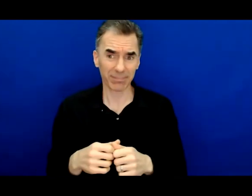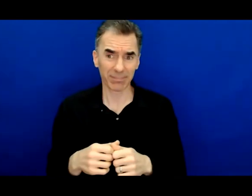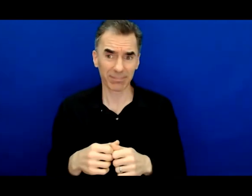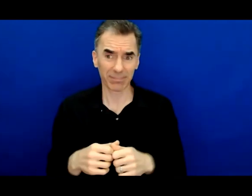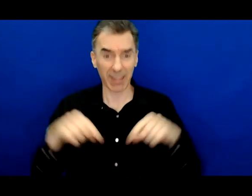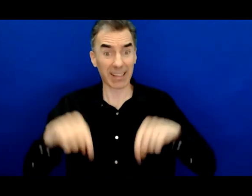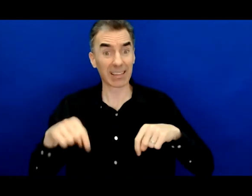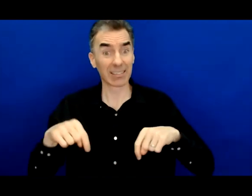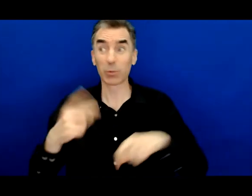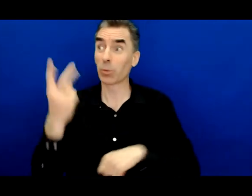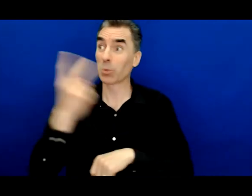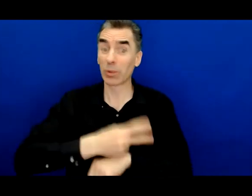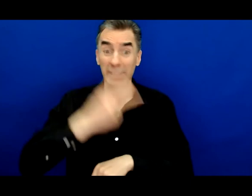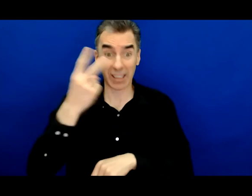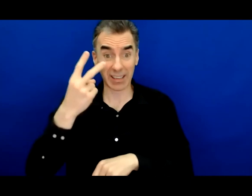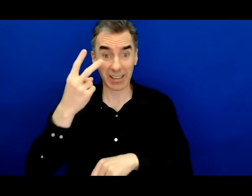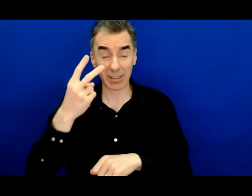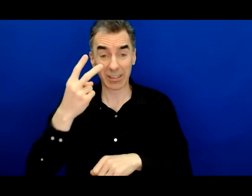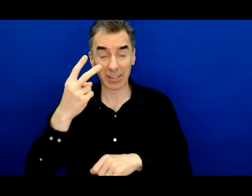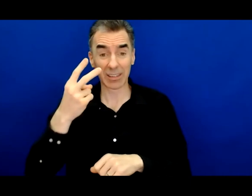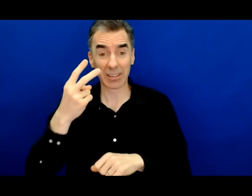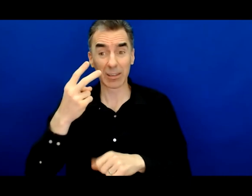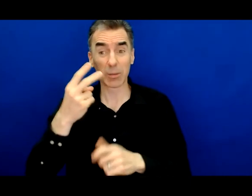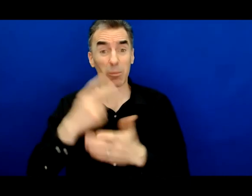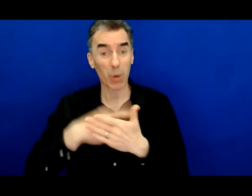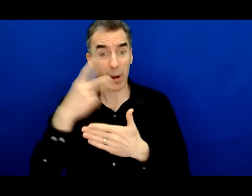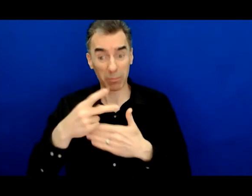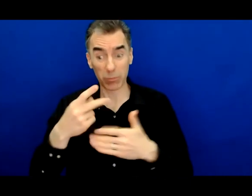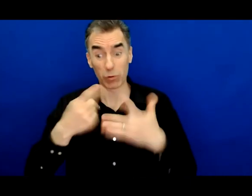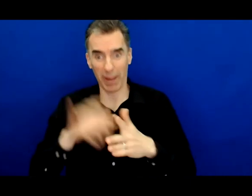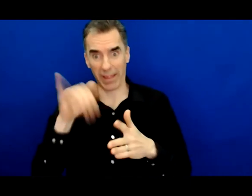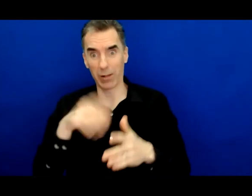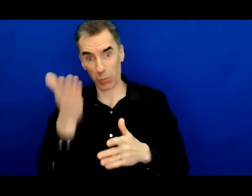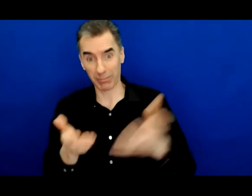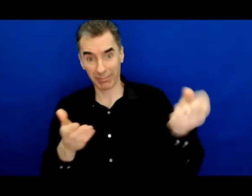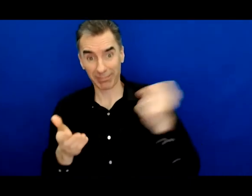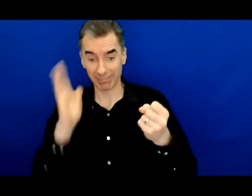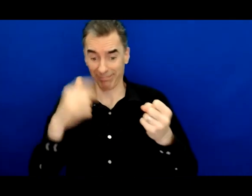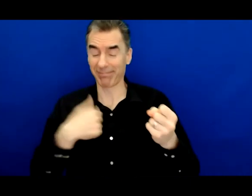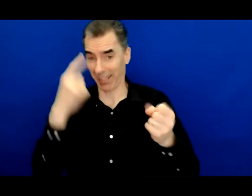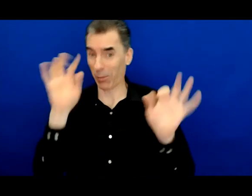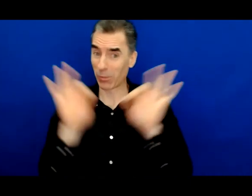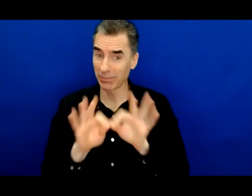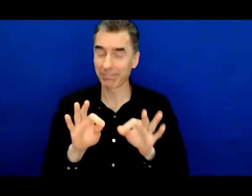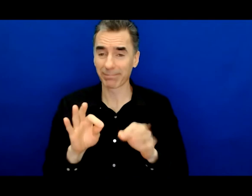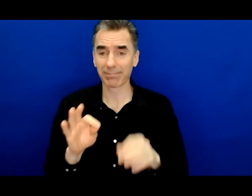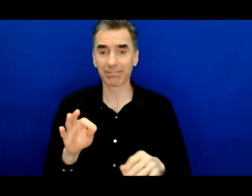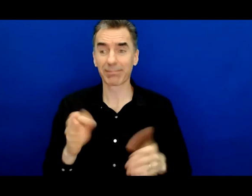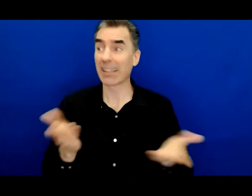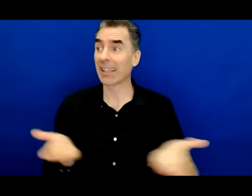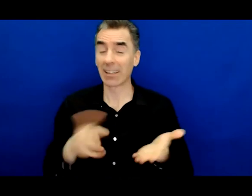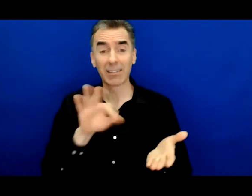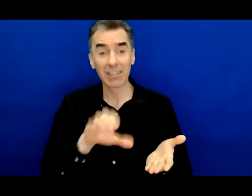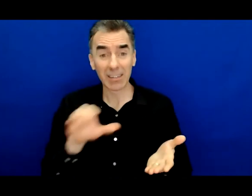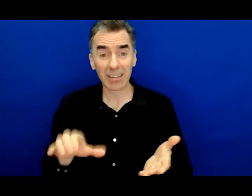this two-day rising scholar symposium and so on behalf of me and all the colleagues here at Fresno City College